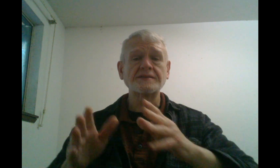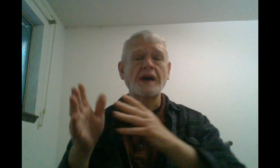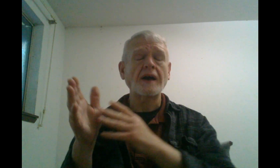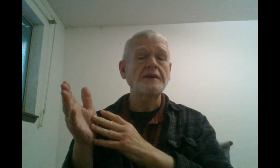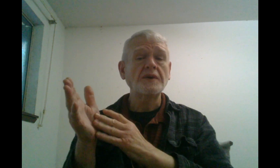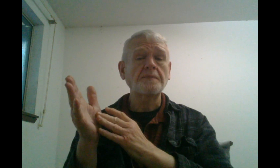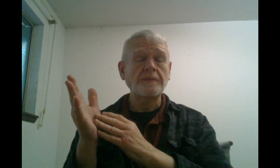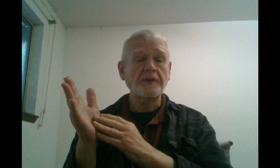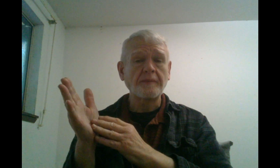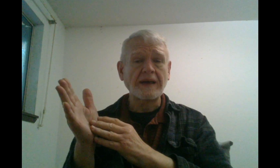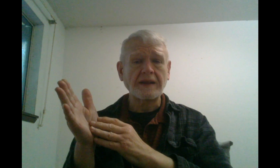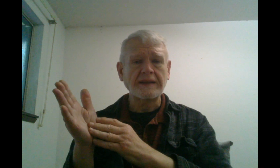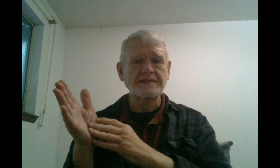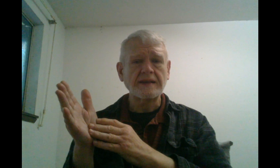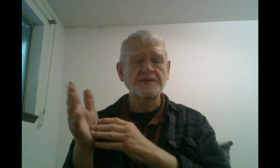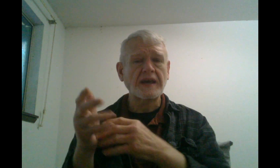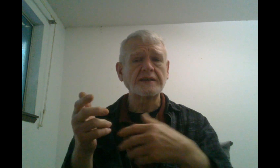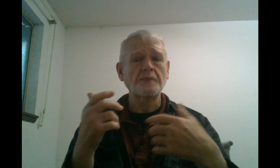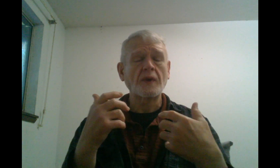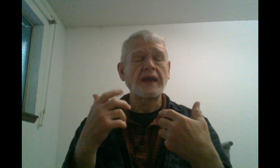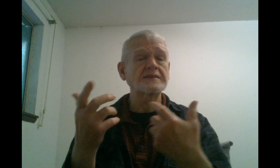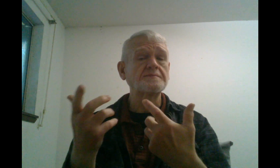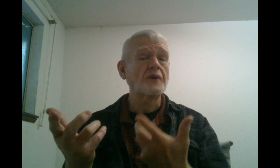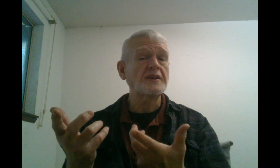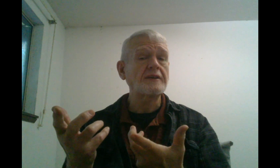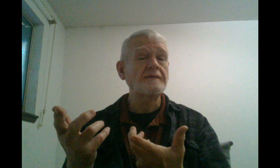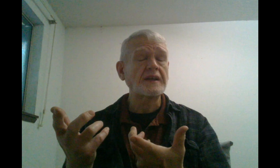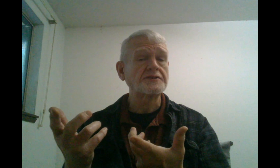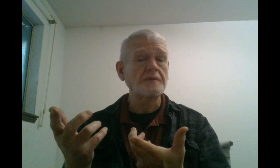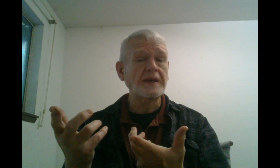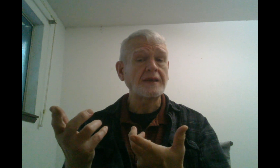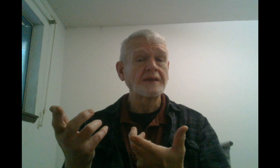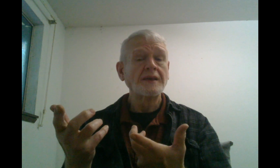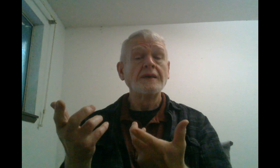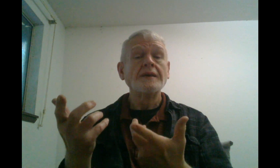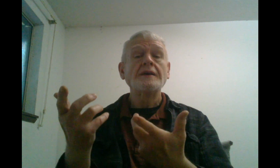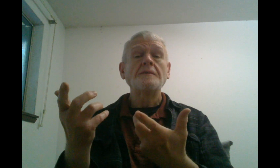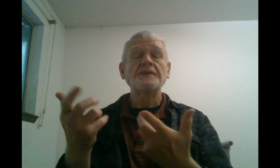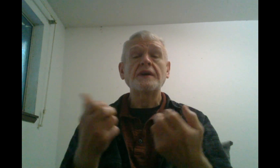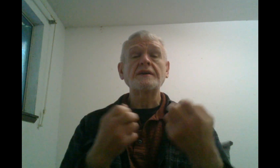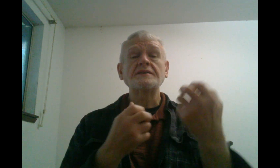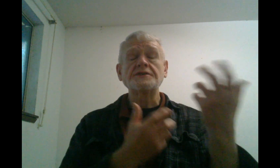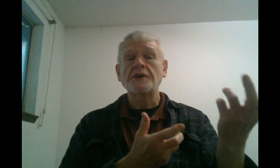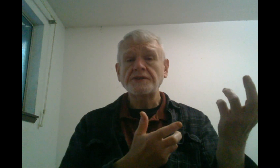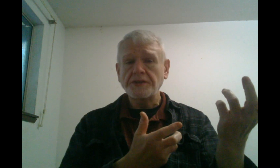talking with people about it, it seems like it's more exploitive than it should be. But there is a church